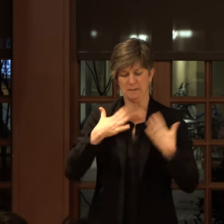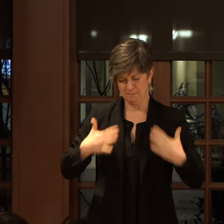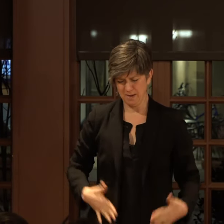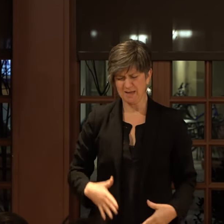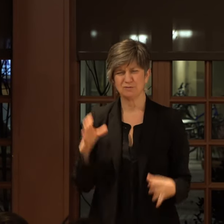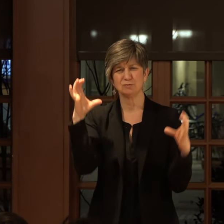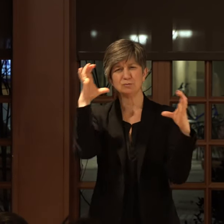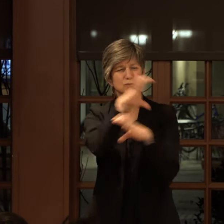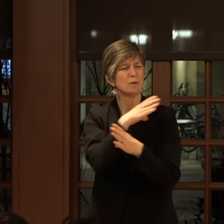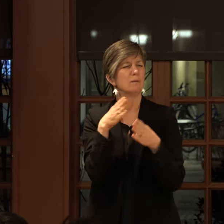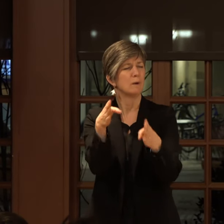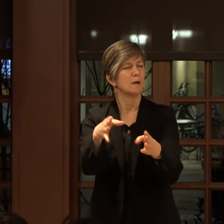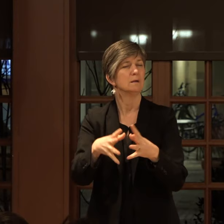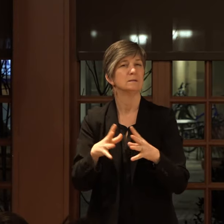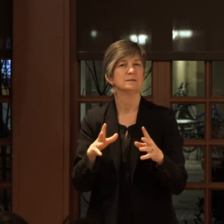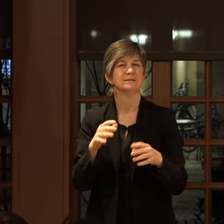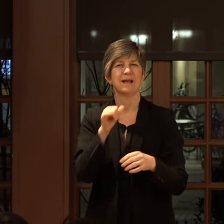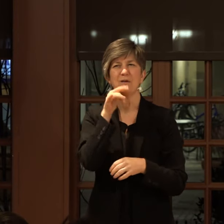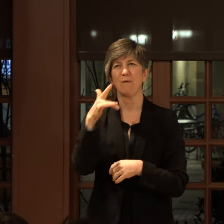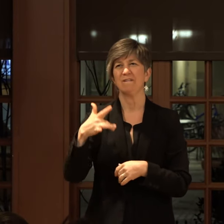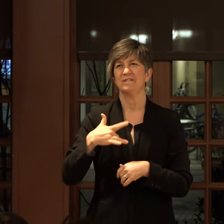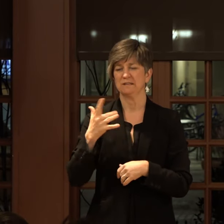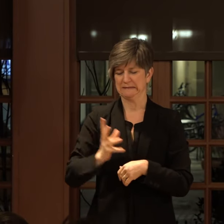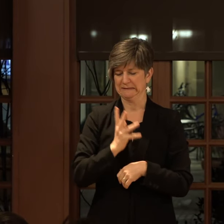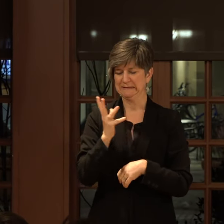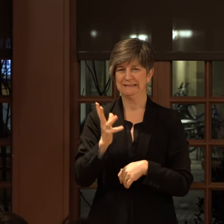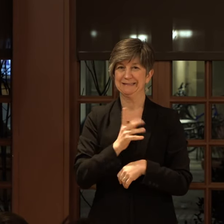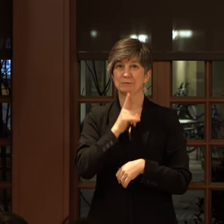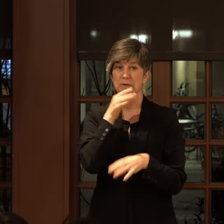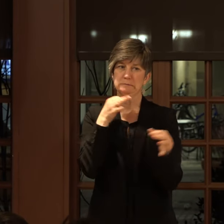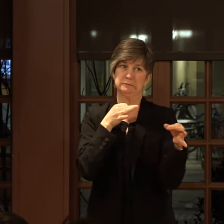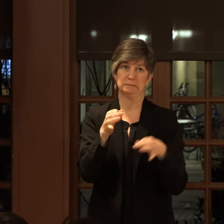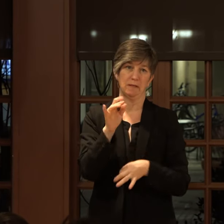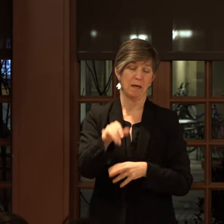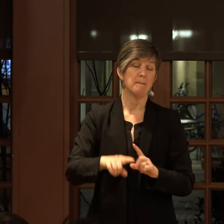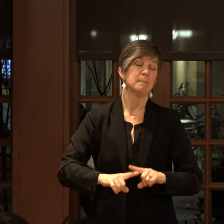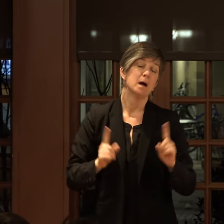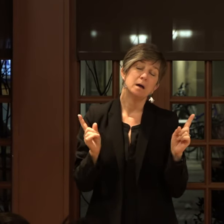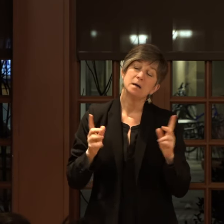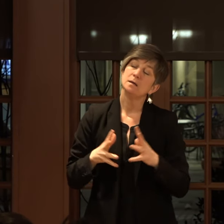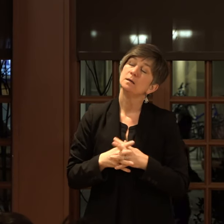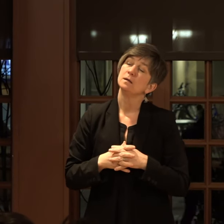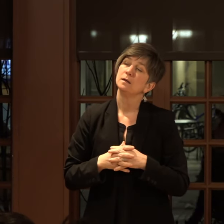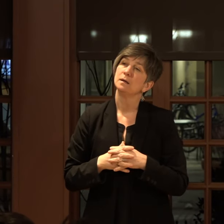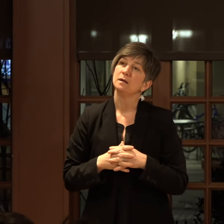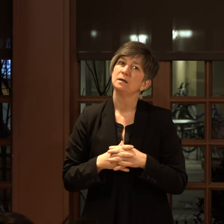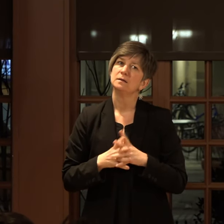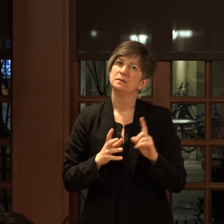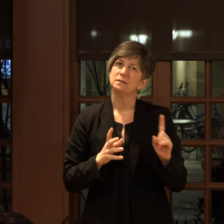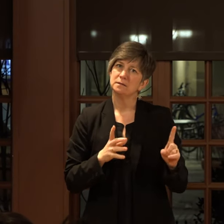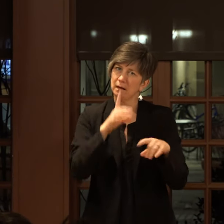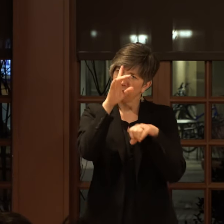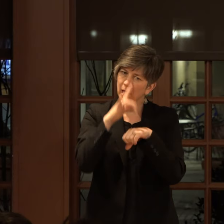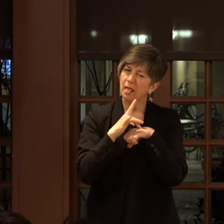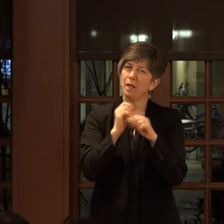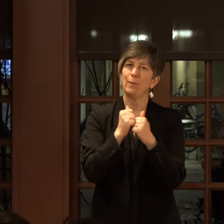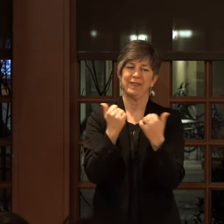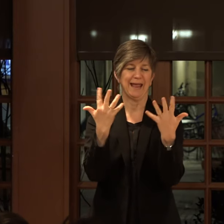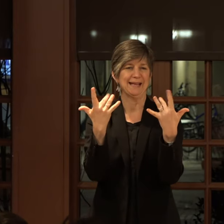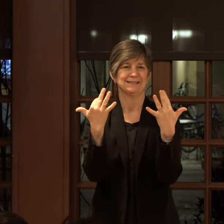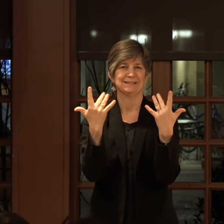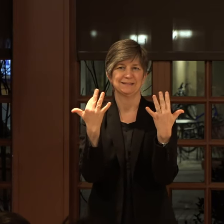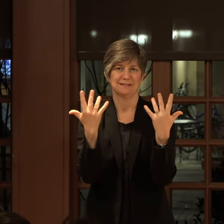ways that I don't feel sophisticated enough to speak to. But she does have an obsession with hands.